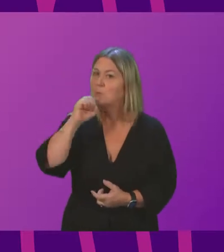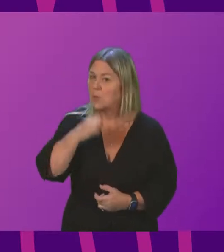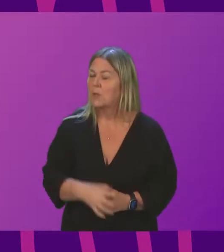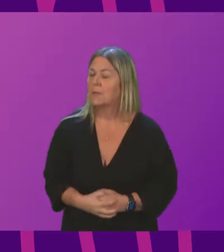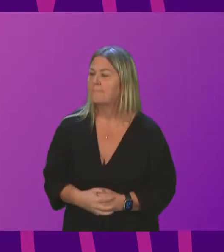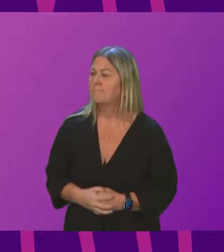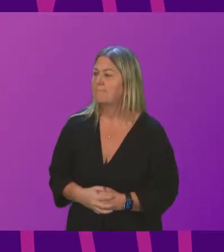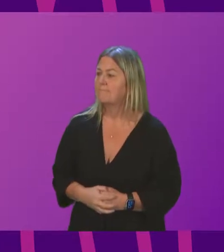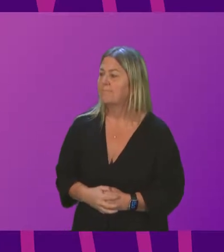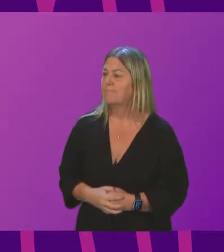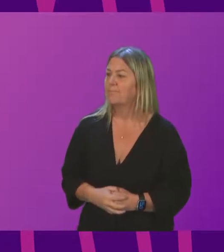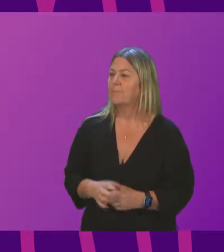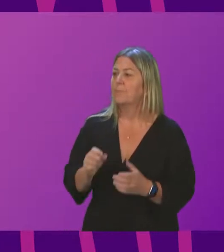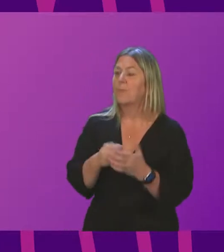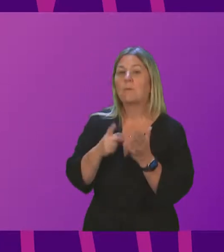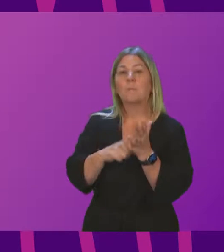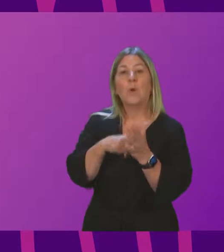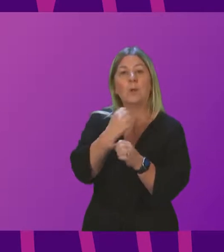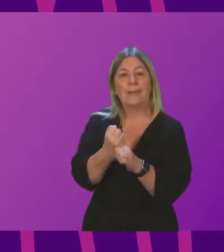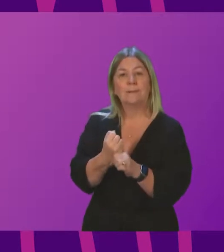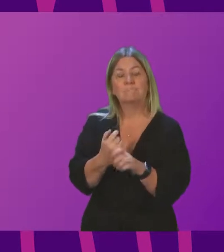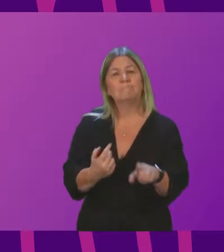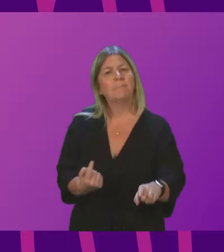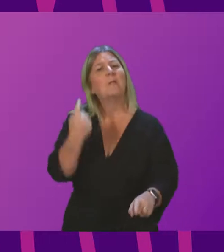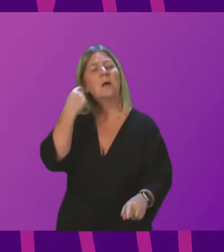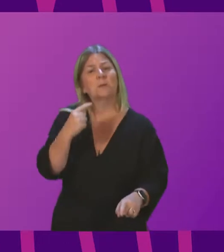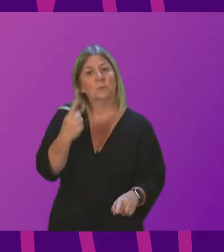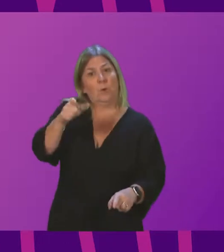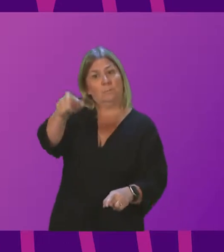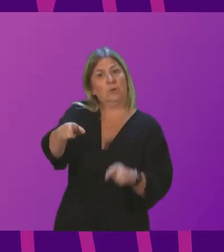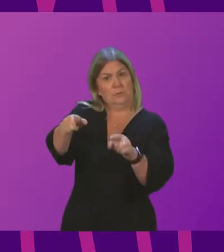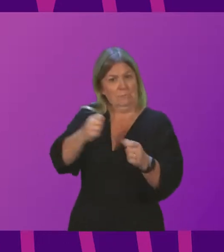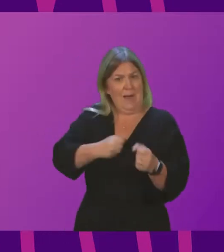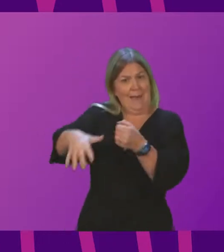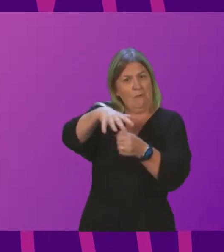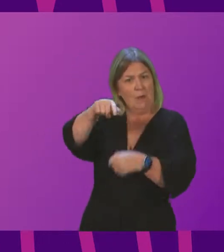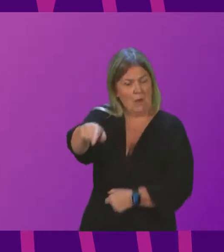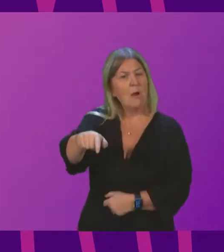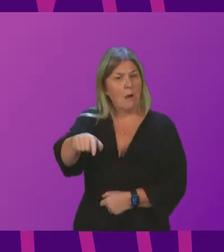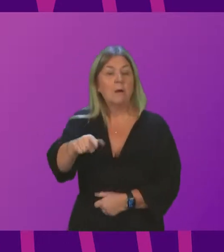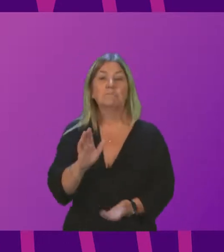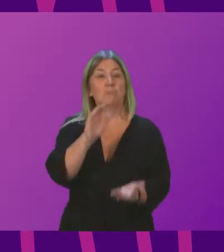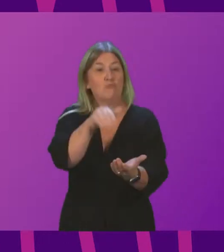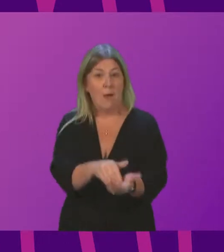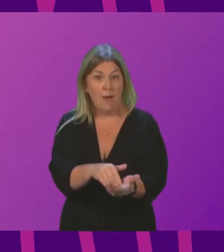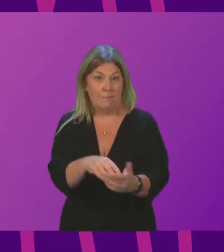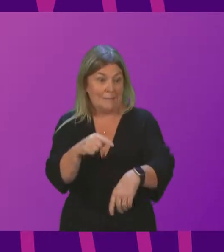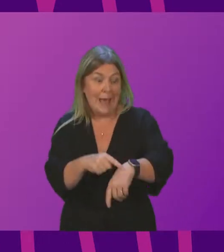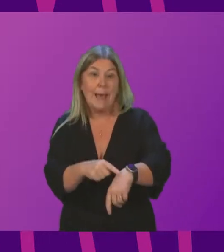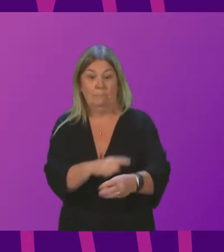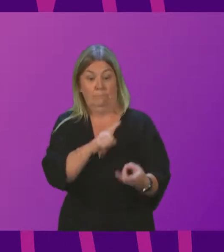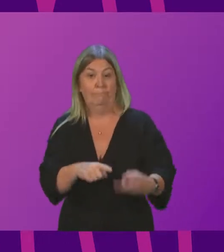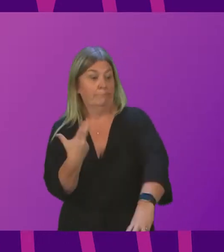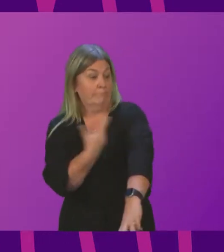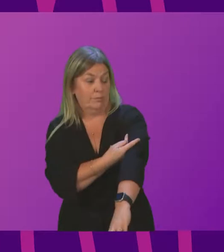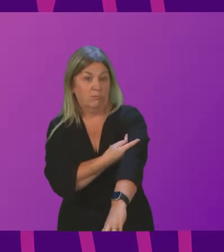Last week, one of my constituents, Ms Cooper from Bishop Briggs, went to get her Covid-19 booster vaccine. She arrived on time for her appointment, but the vaccination centre